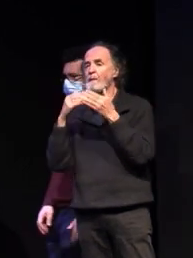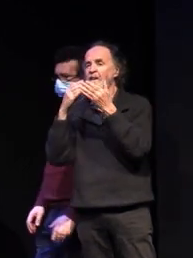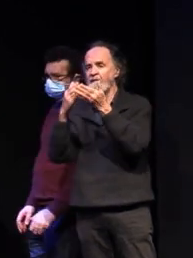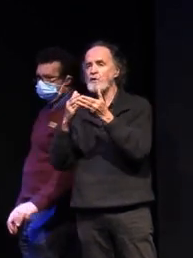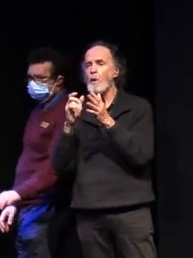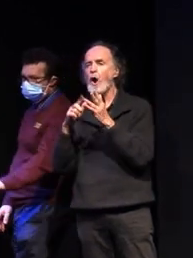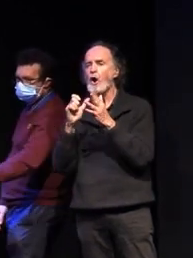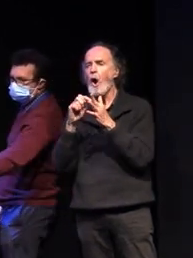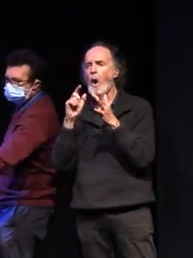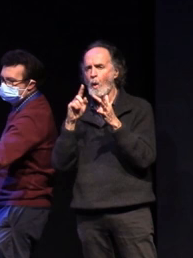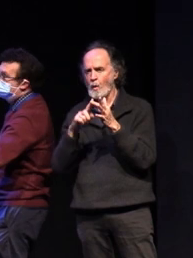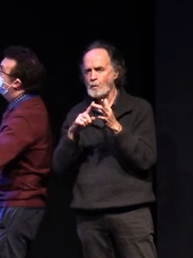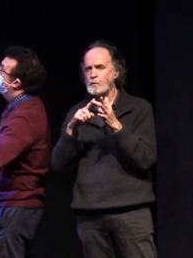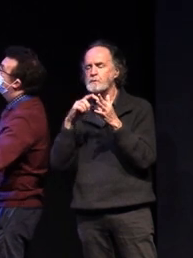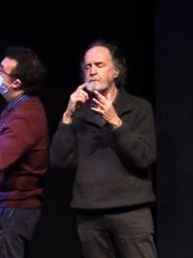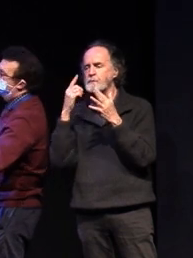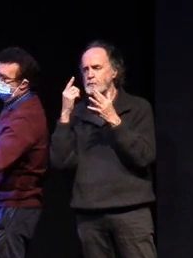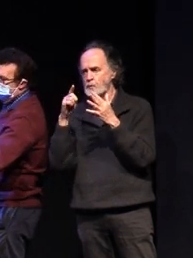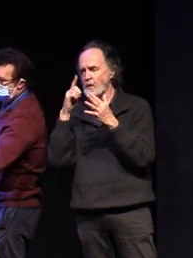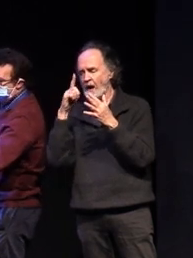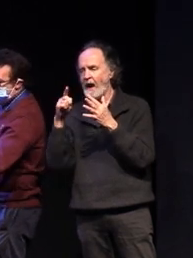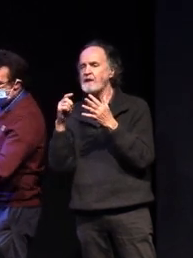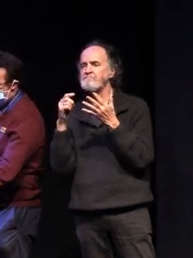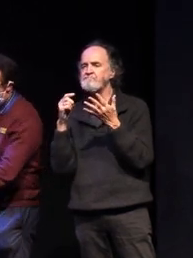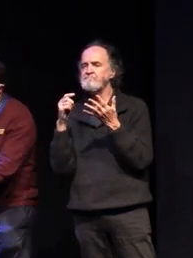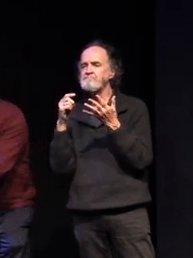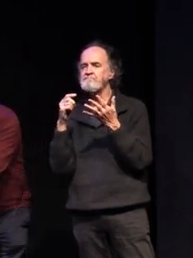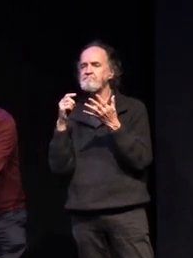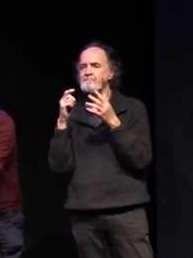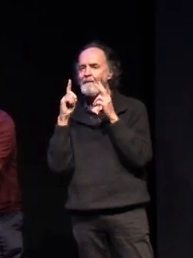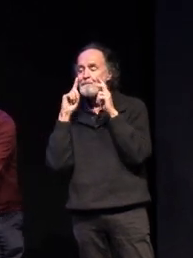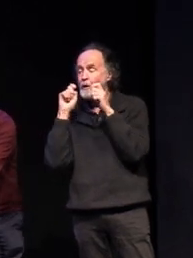and we'll be able to generate a unique code for you